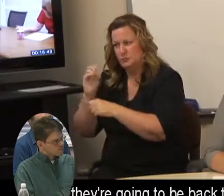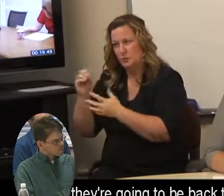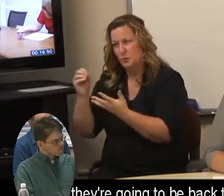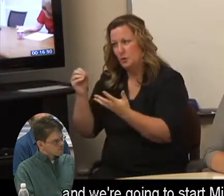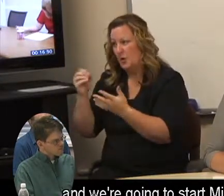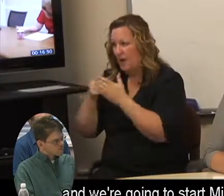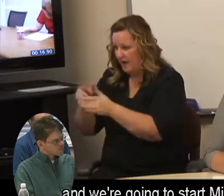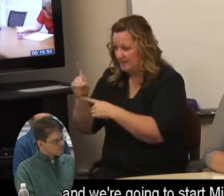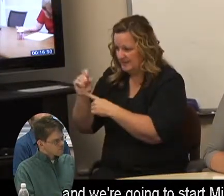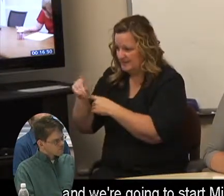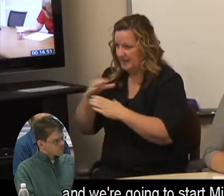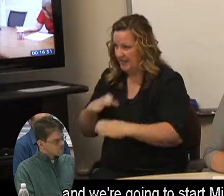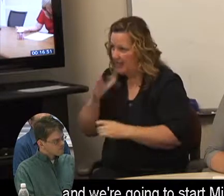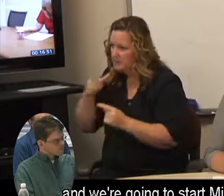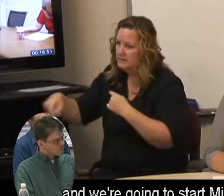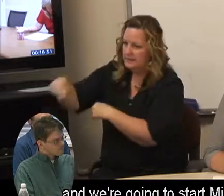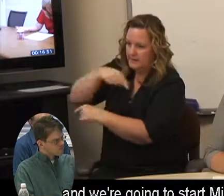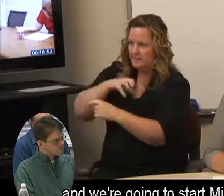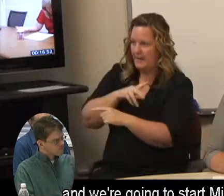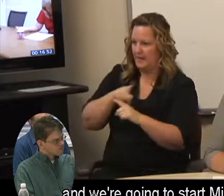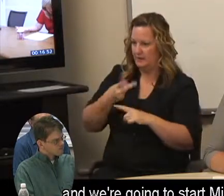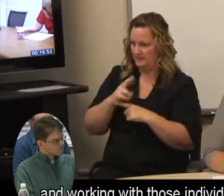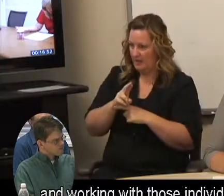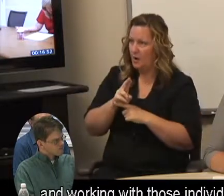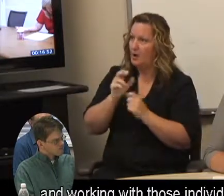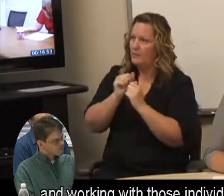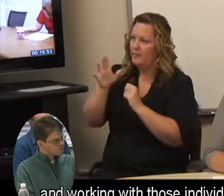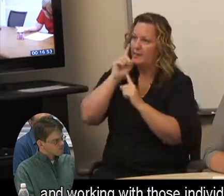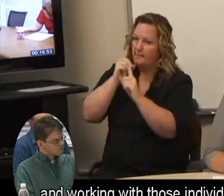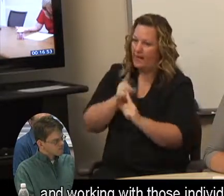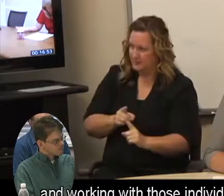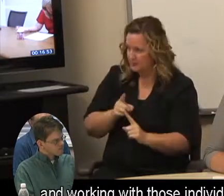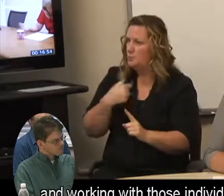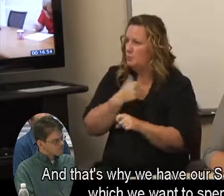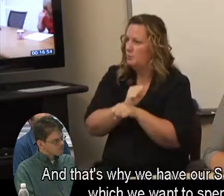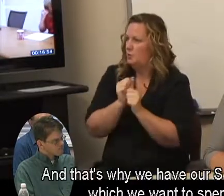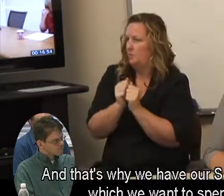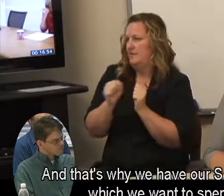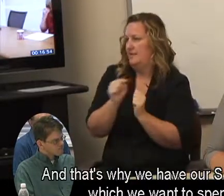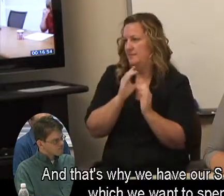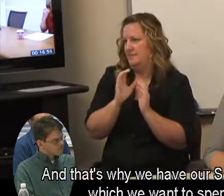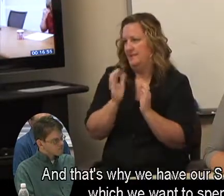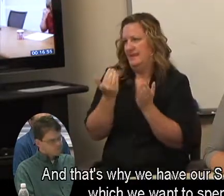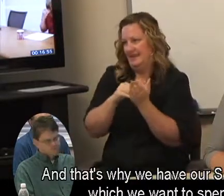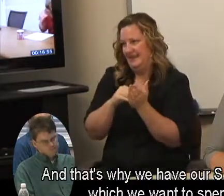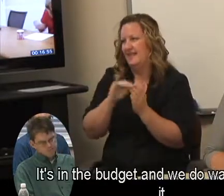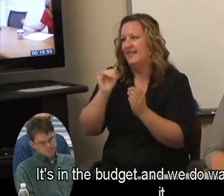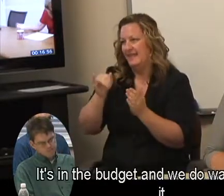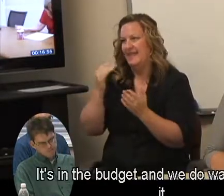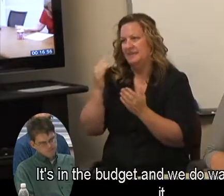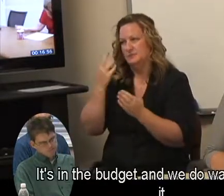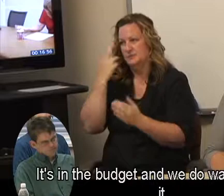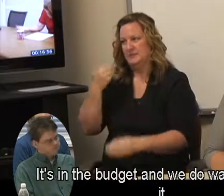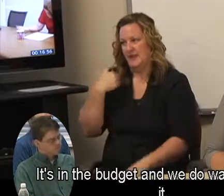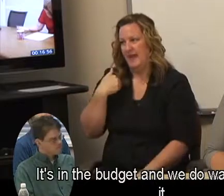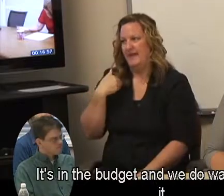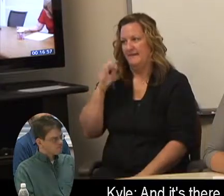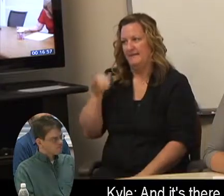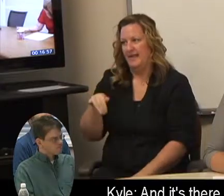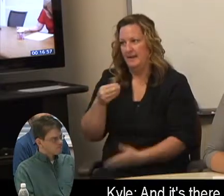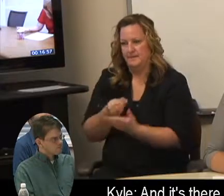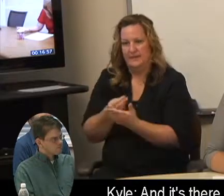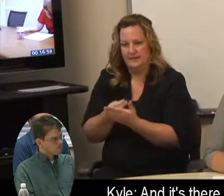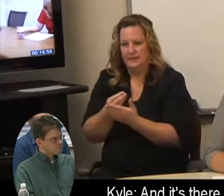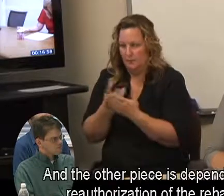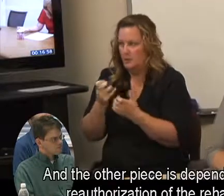Milestone and working with those individuals again. And that's why we have our SE money. Right. Which we want to spend. It's in the budget, and we do want to spend. And